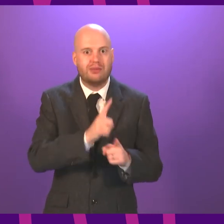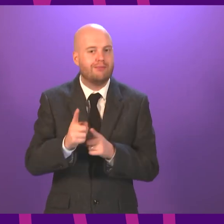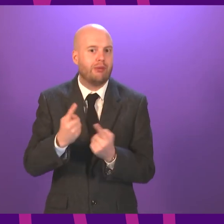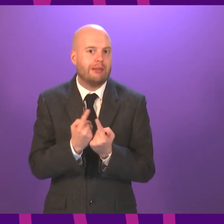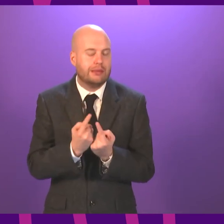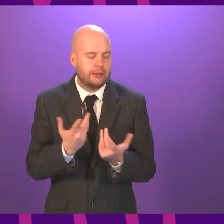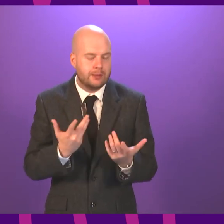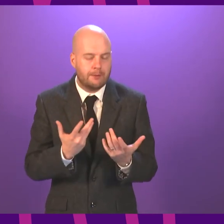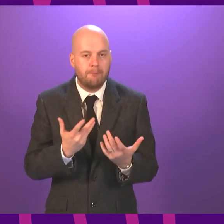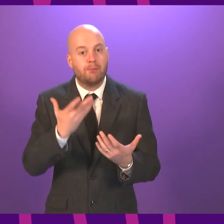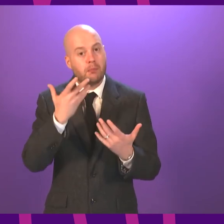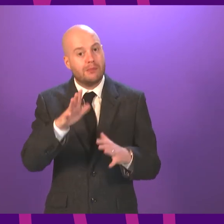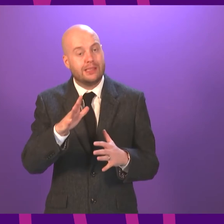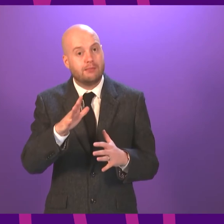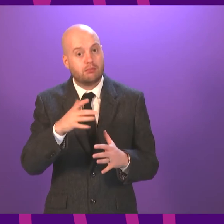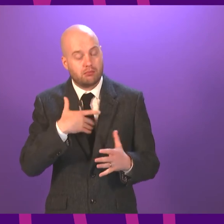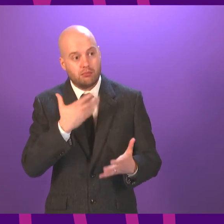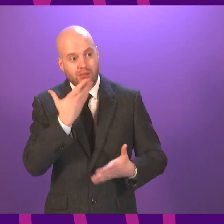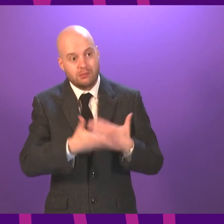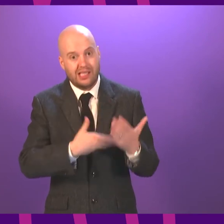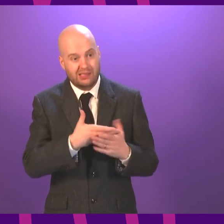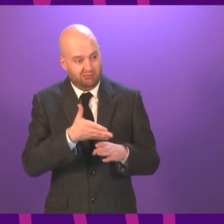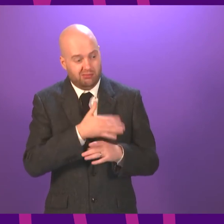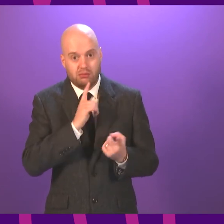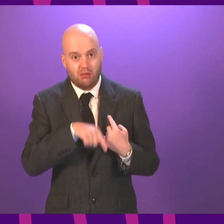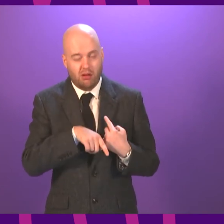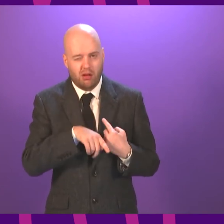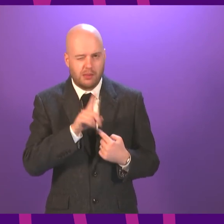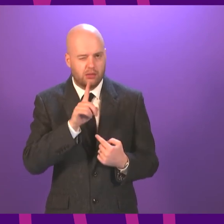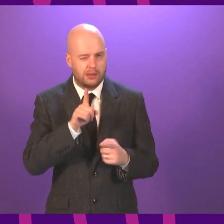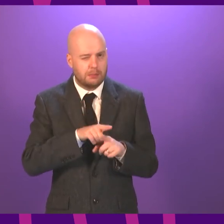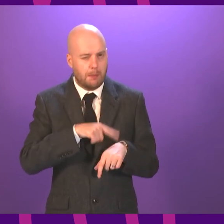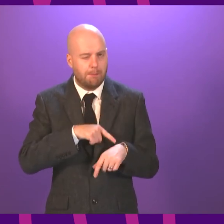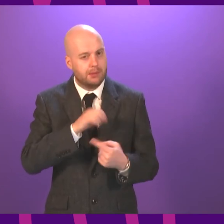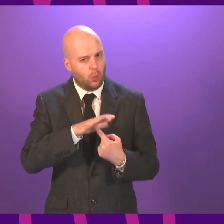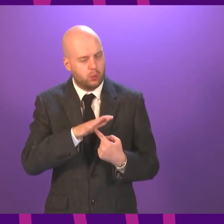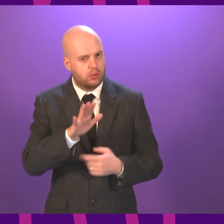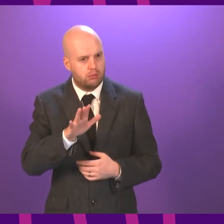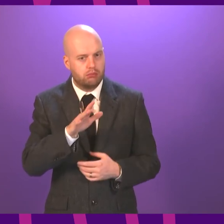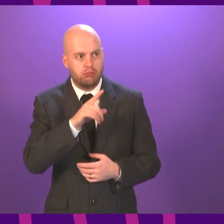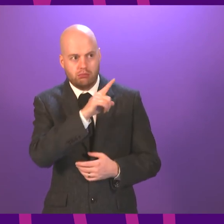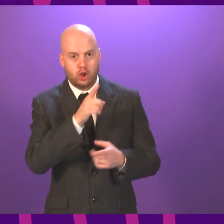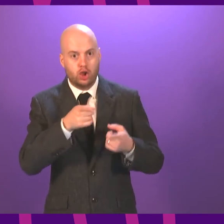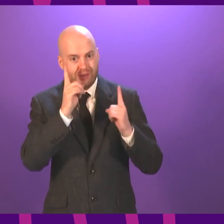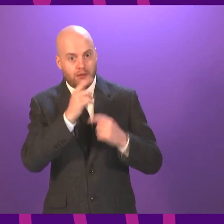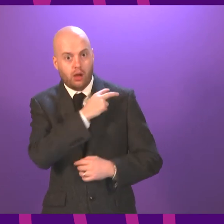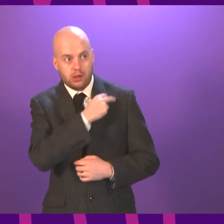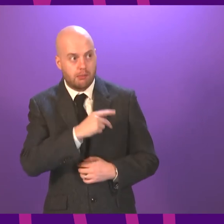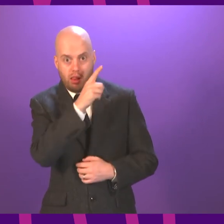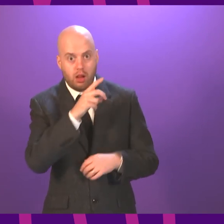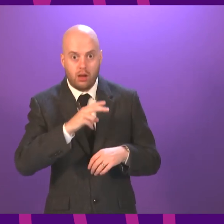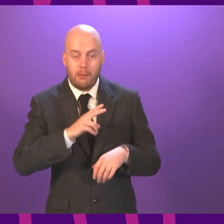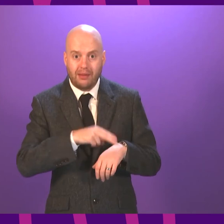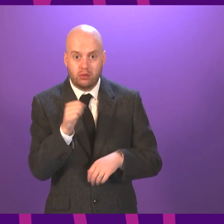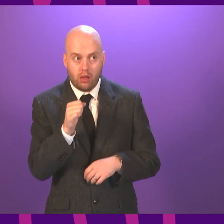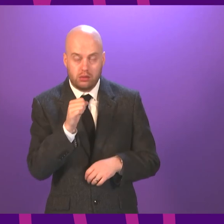them in my initial answer and it's really important that the Chief Constable, and this is a matter for the Chief Constable first and foremost, continues to